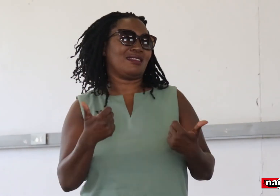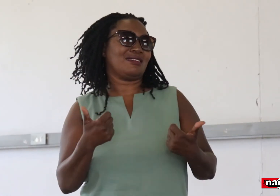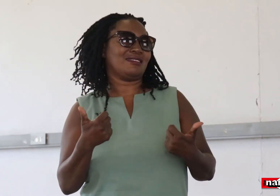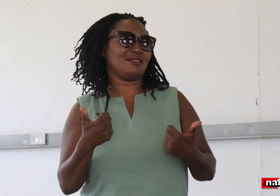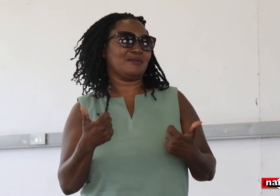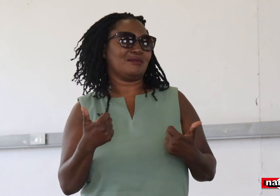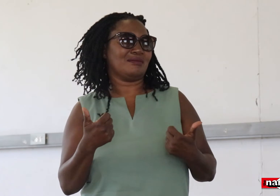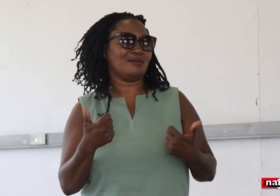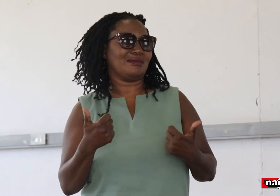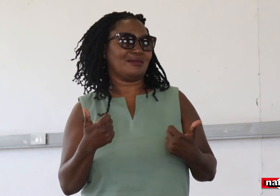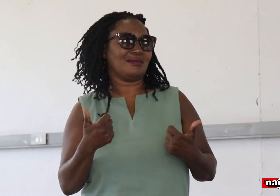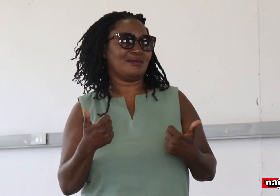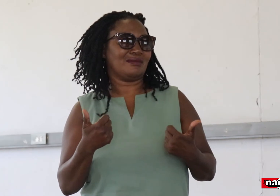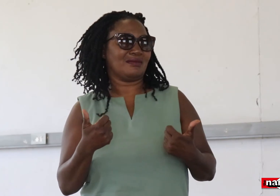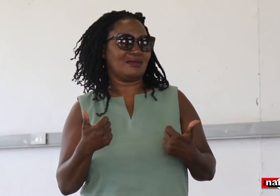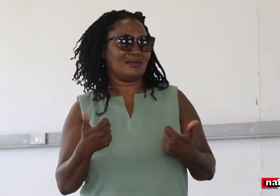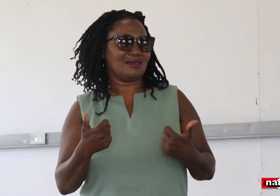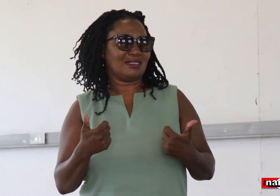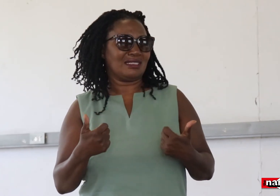We were under the issue of health.